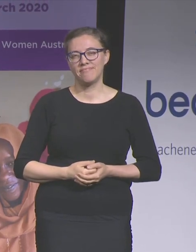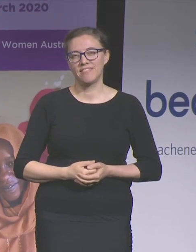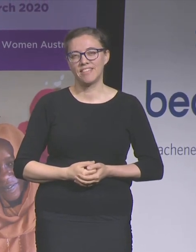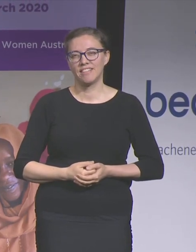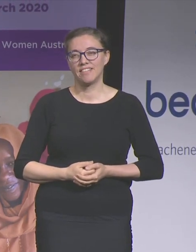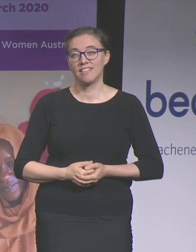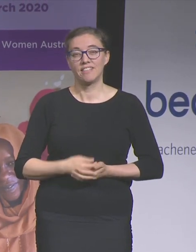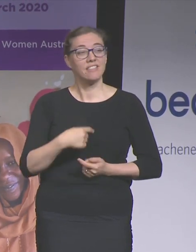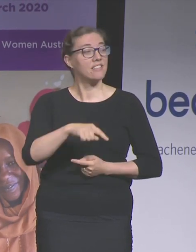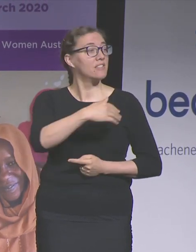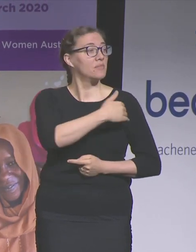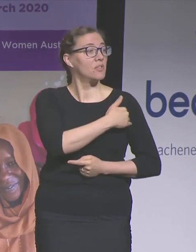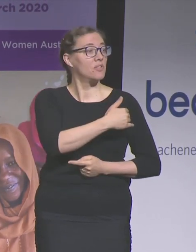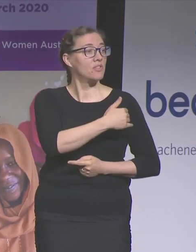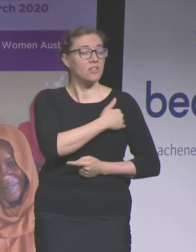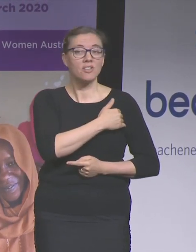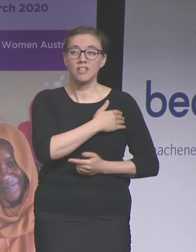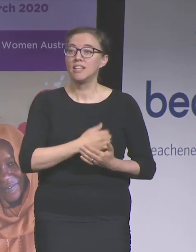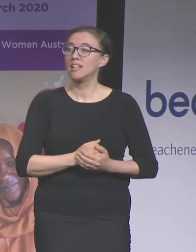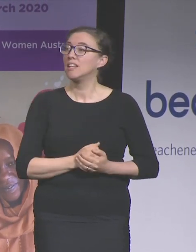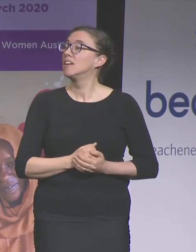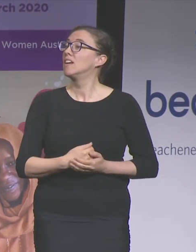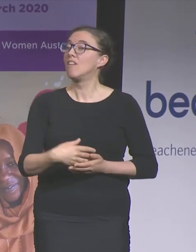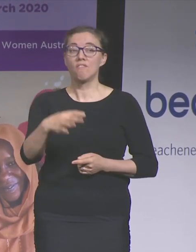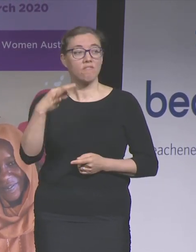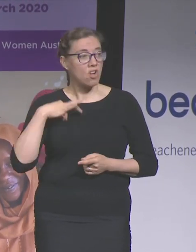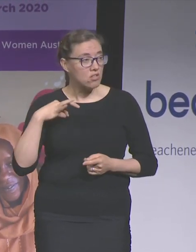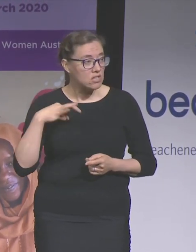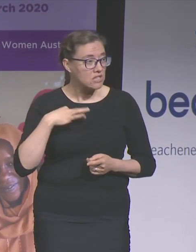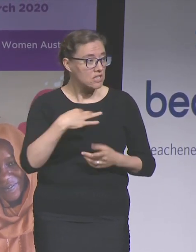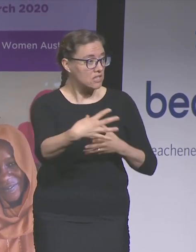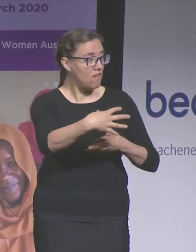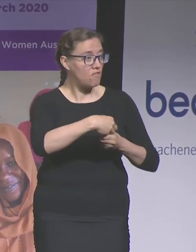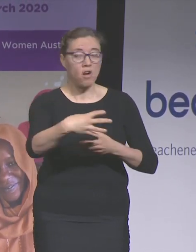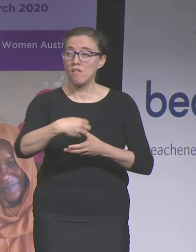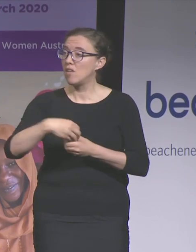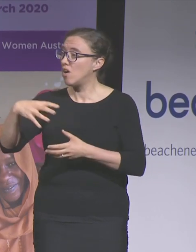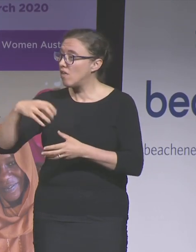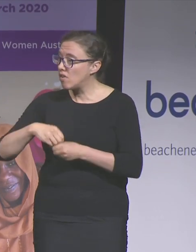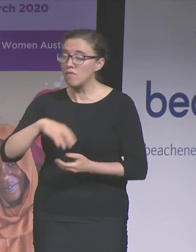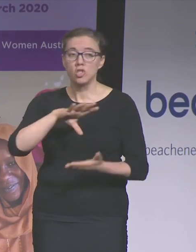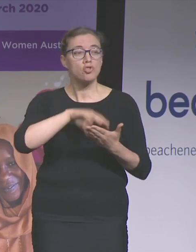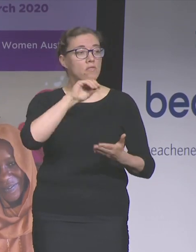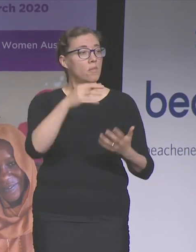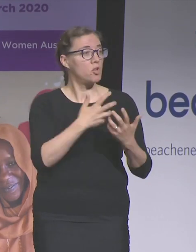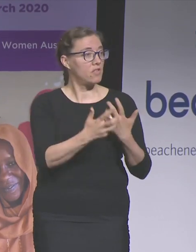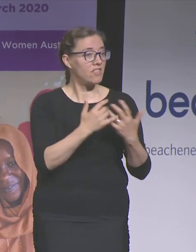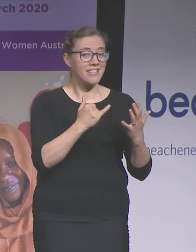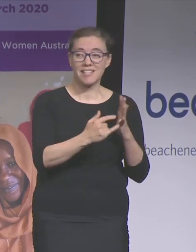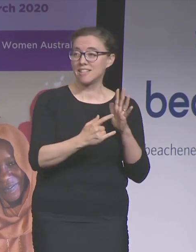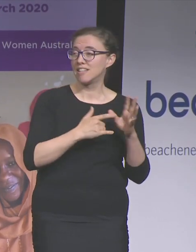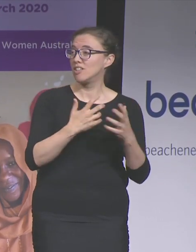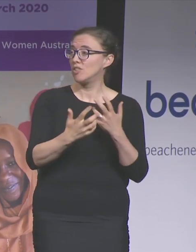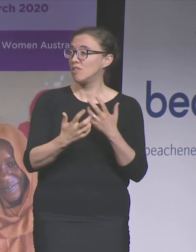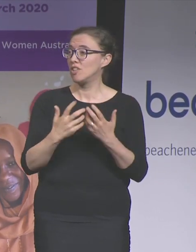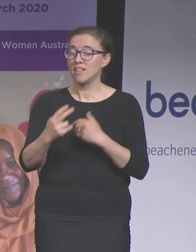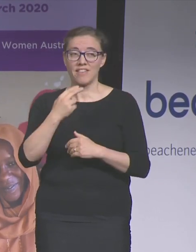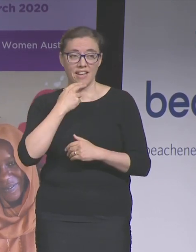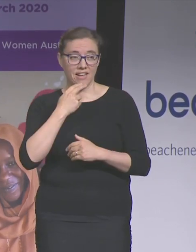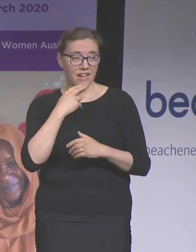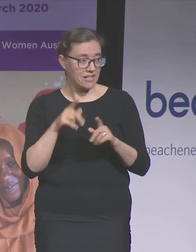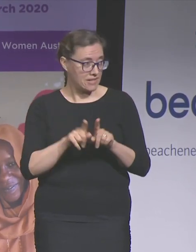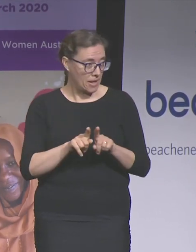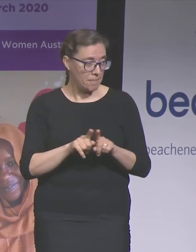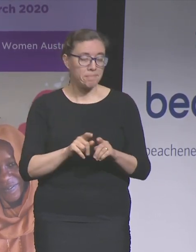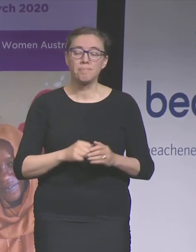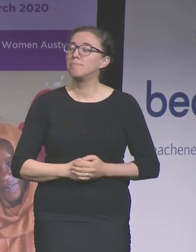This morning, we're also joined by a number of volunteers. They're students from UniSA, from University of Adelaide, and we also have some